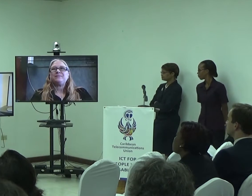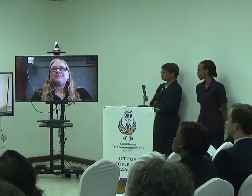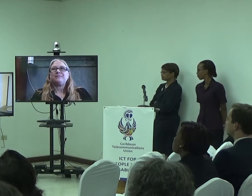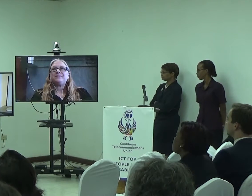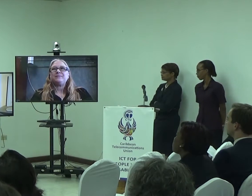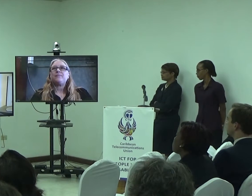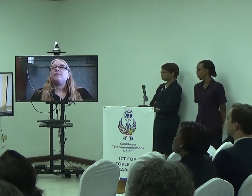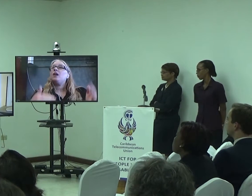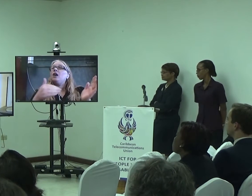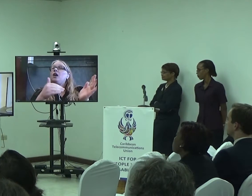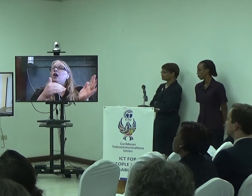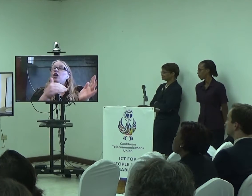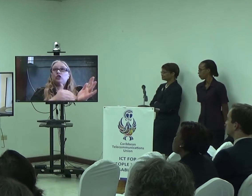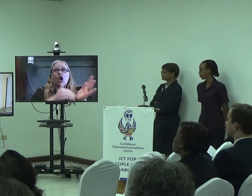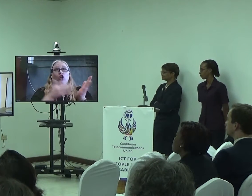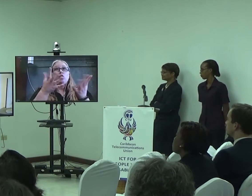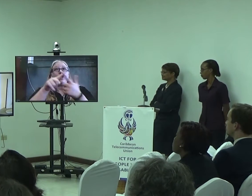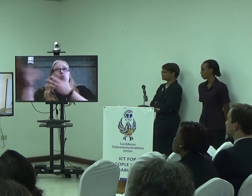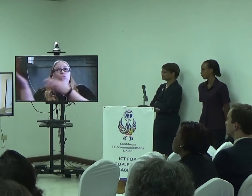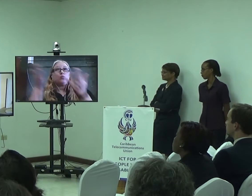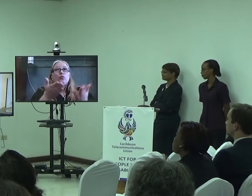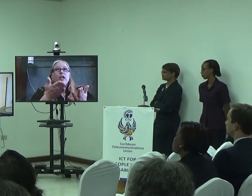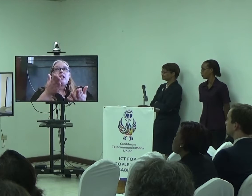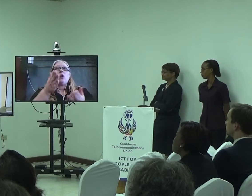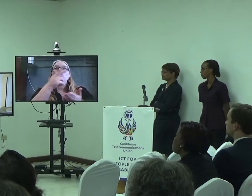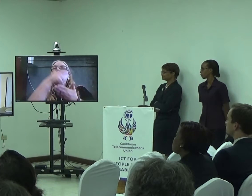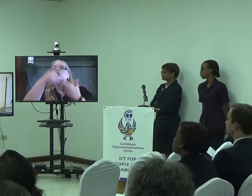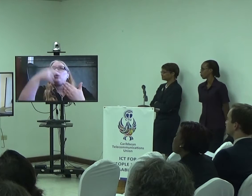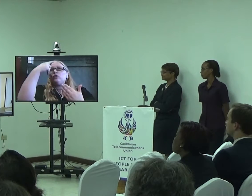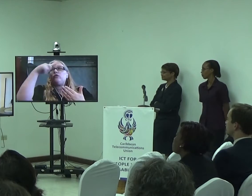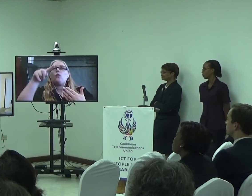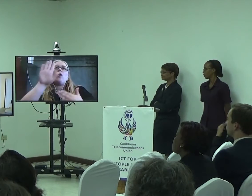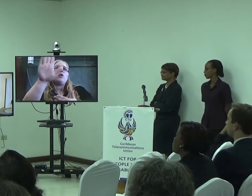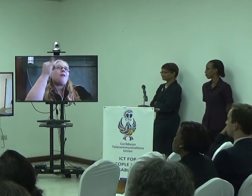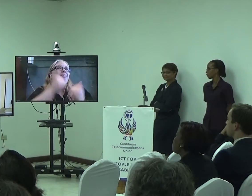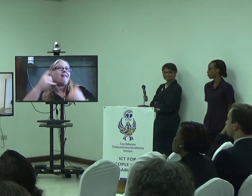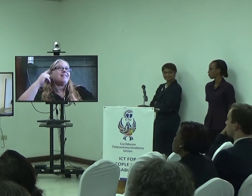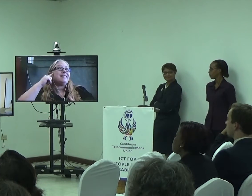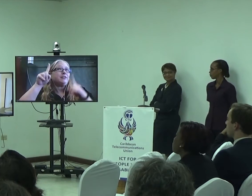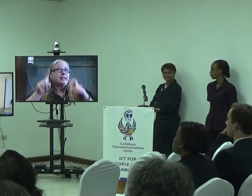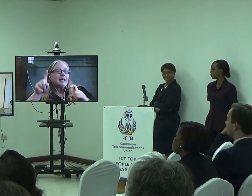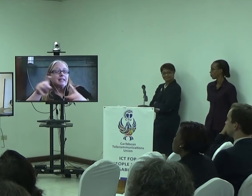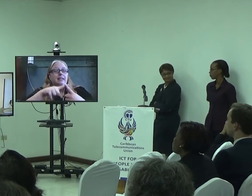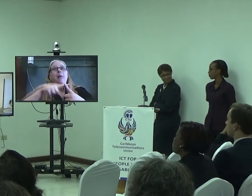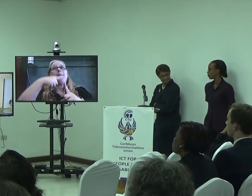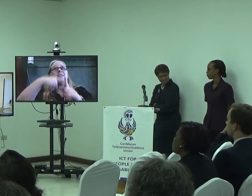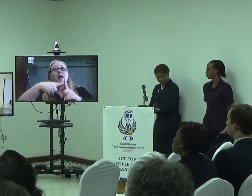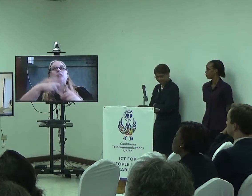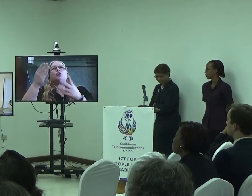The doctor would like me to bring in the results of your last year a test, as well as your most recent excuse.